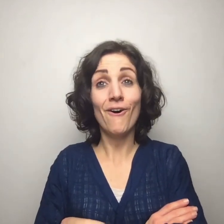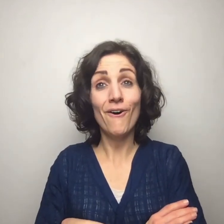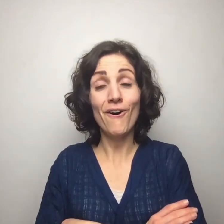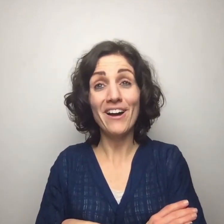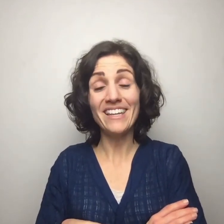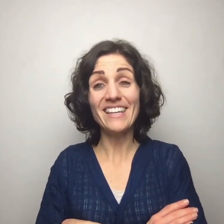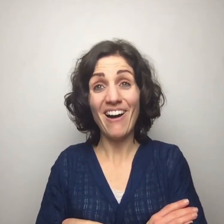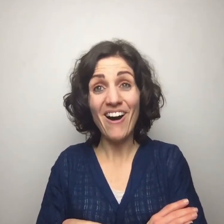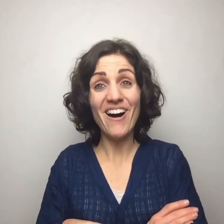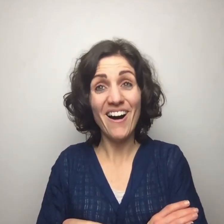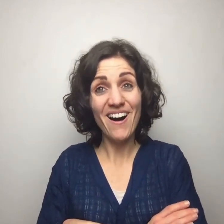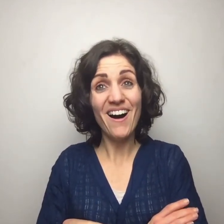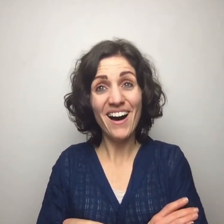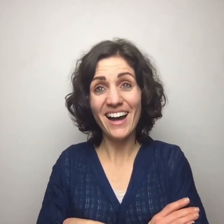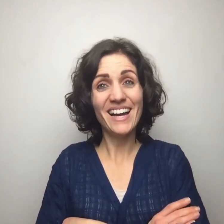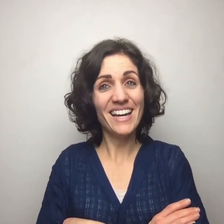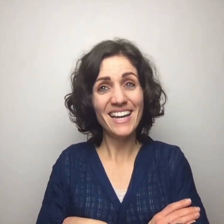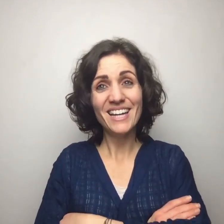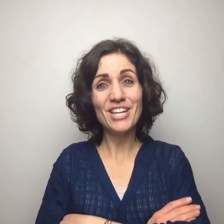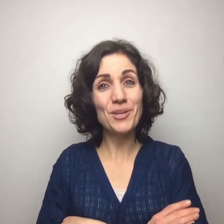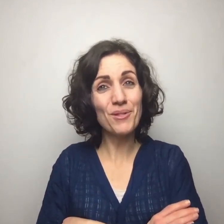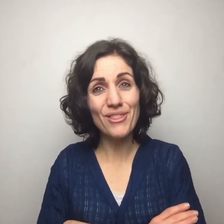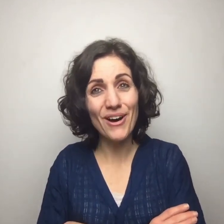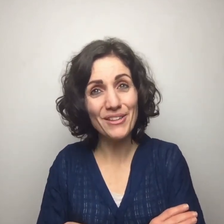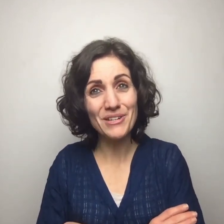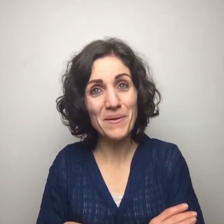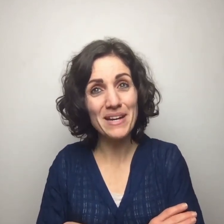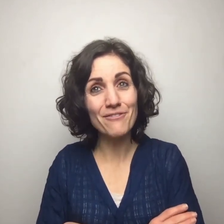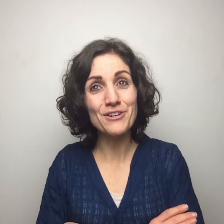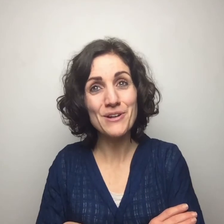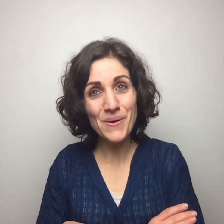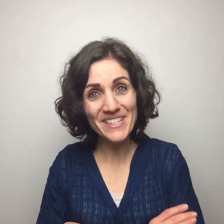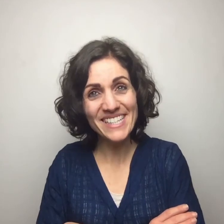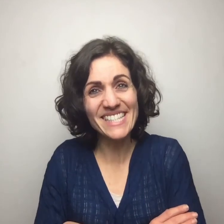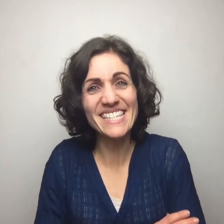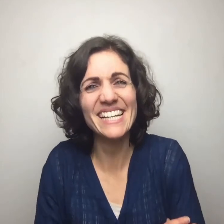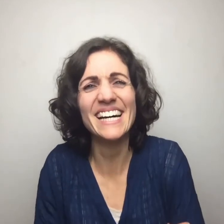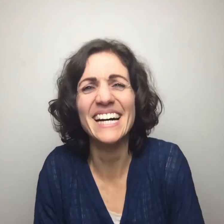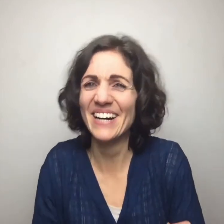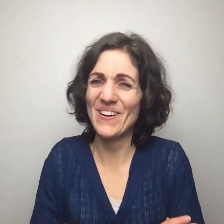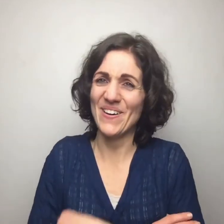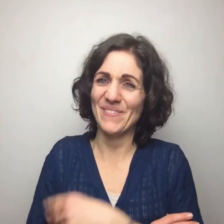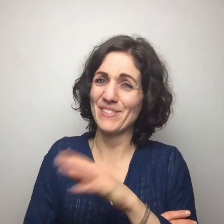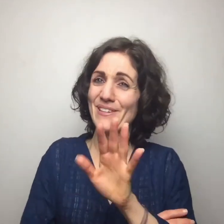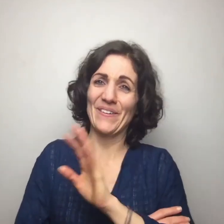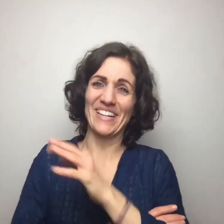God, you thought that no one ever noticed? Oh, sorry.